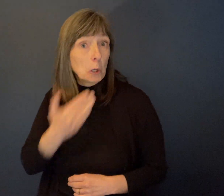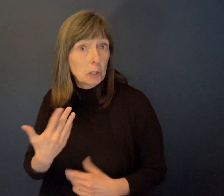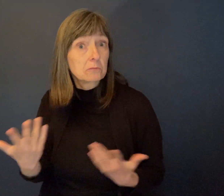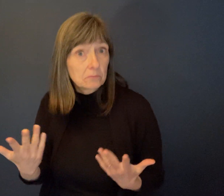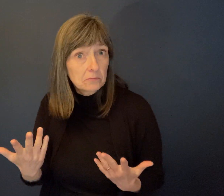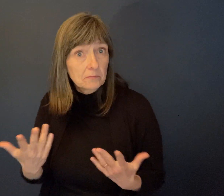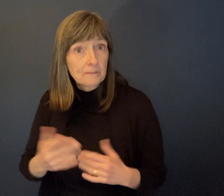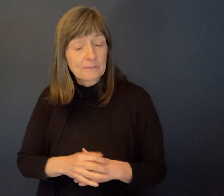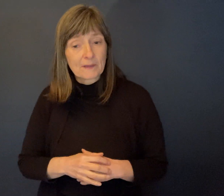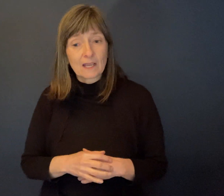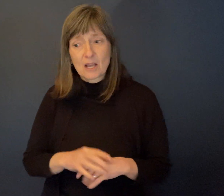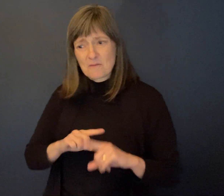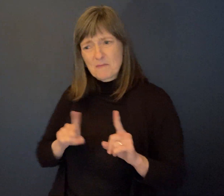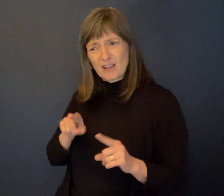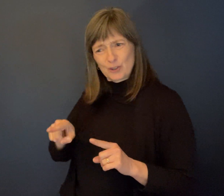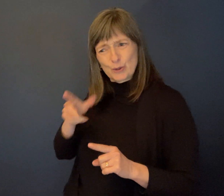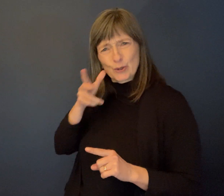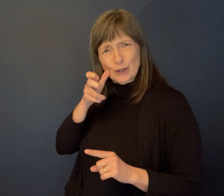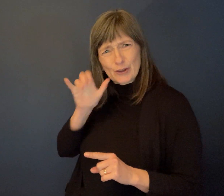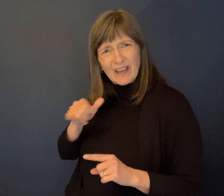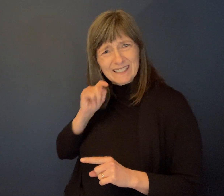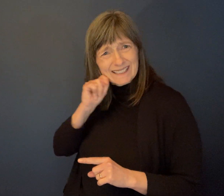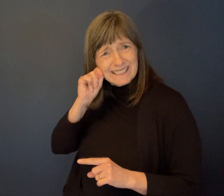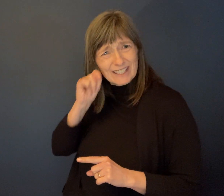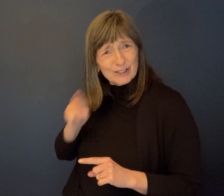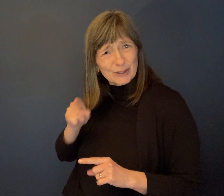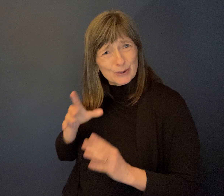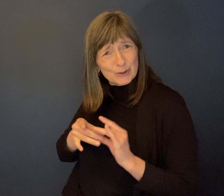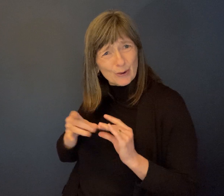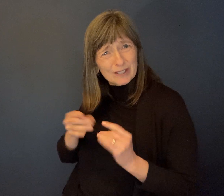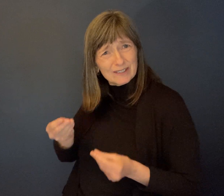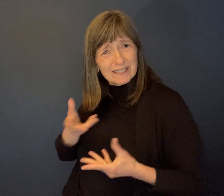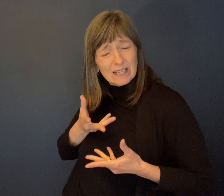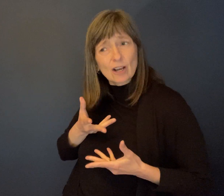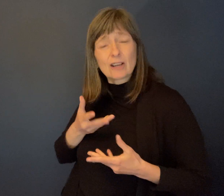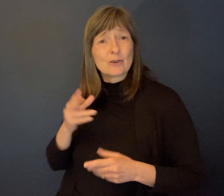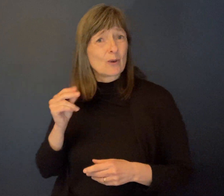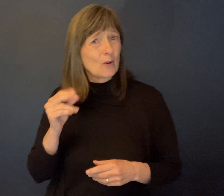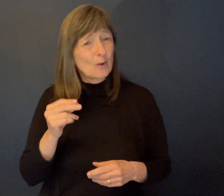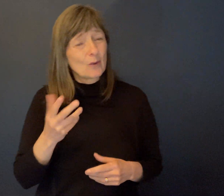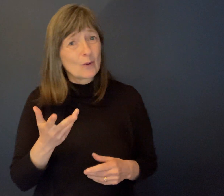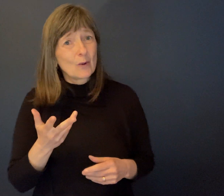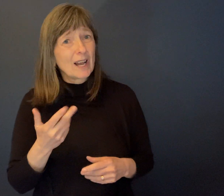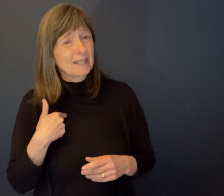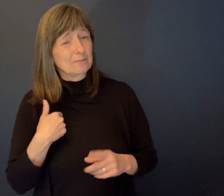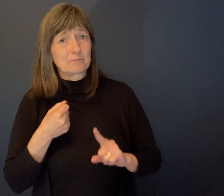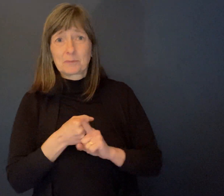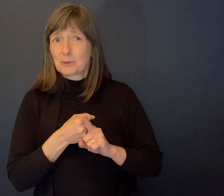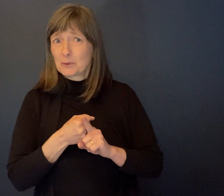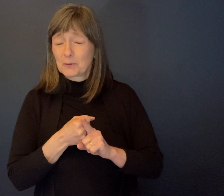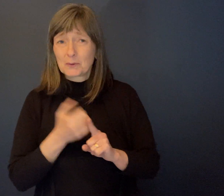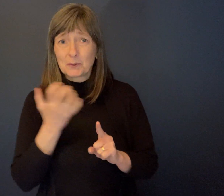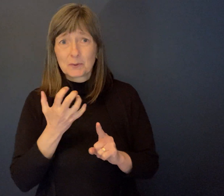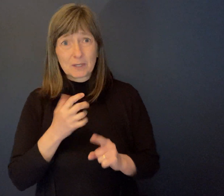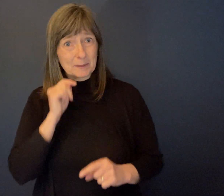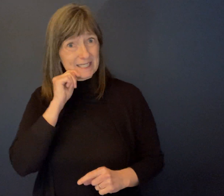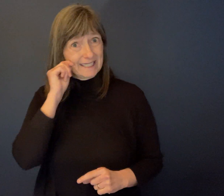Still not so great to hear when you're in your teens. No, and you know it has an impact. I mean, you know, you're looking at your teen years, um,